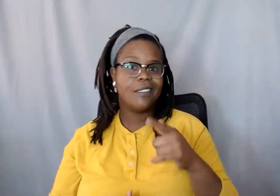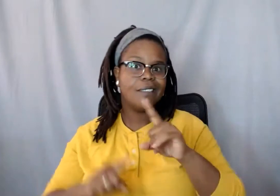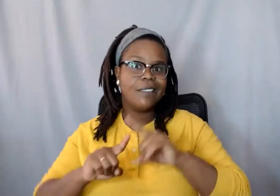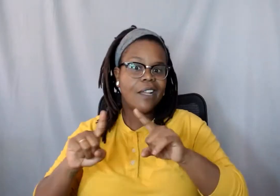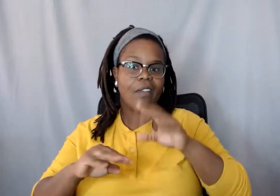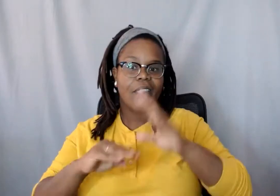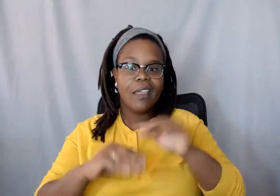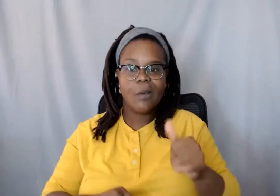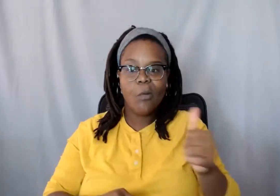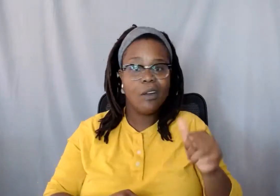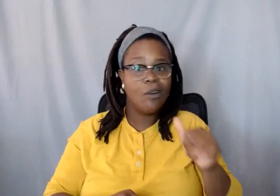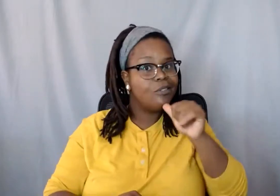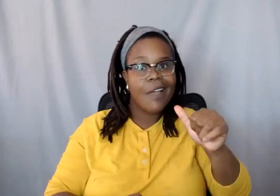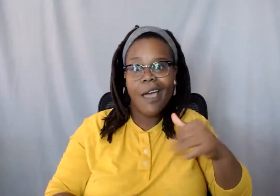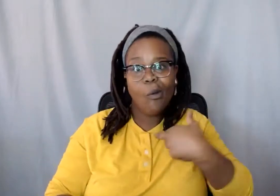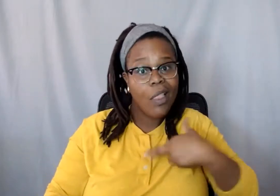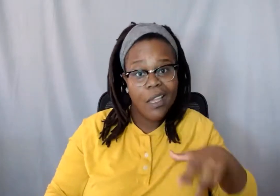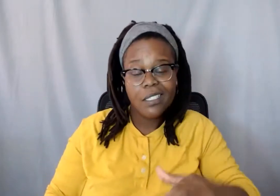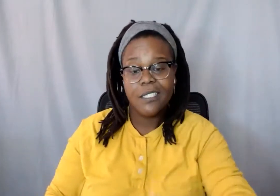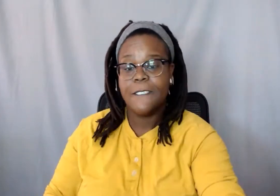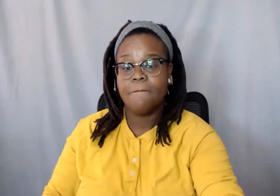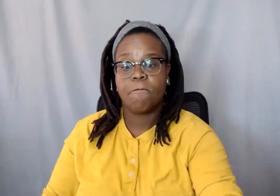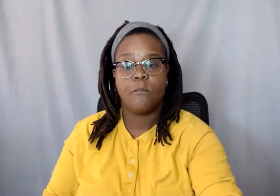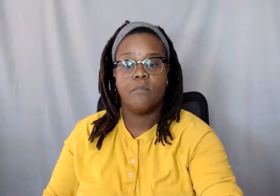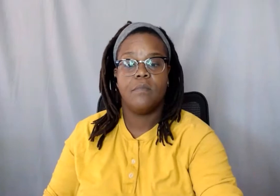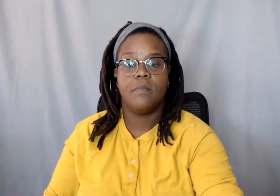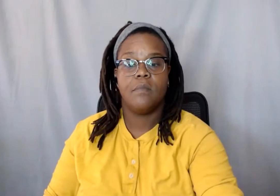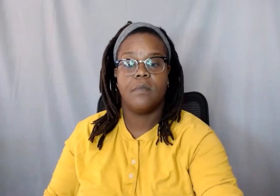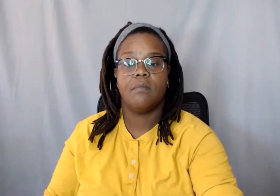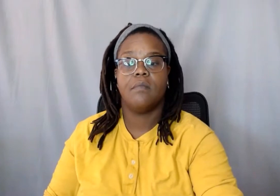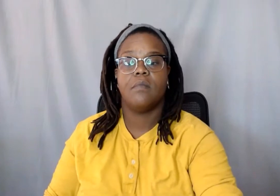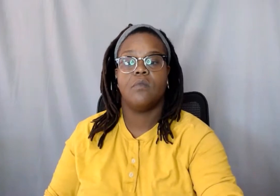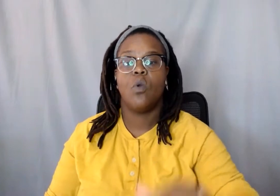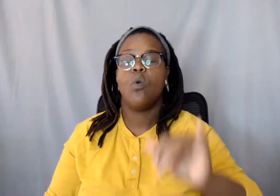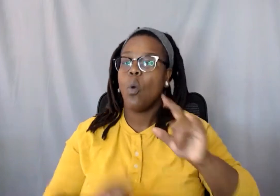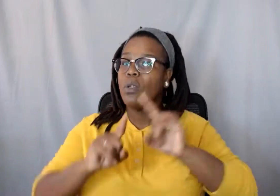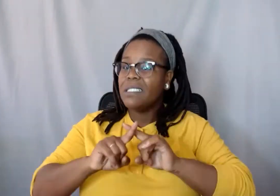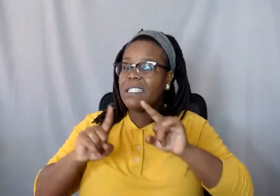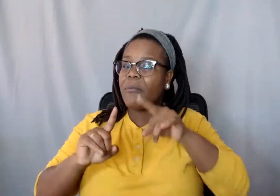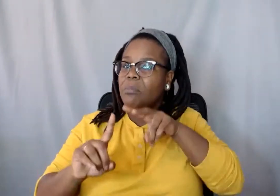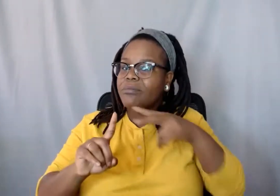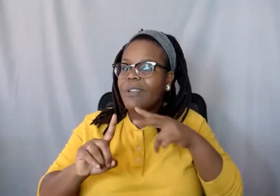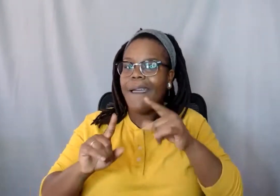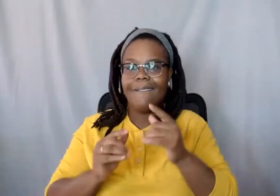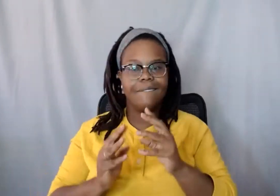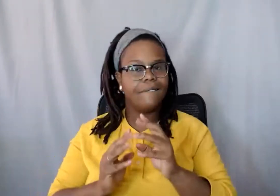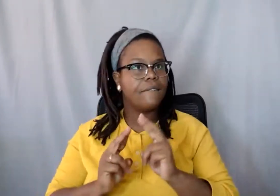someone who's not religious. And these different perspectives are very diverse and they make up diversity